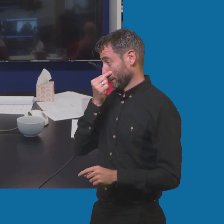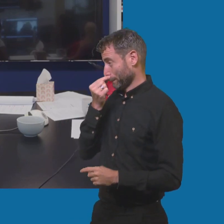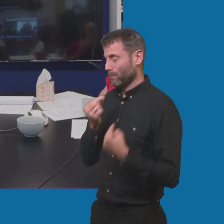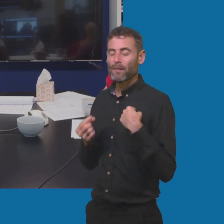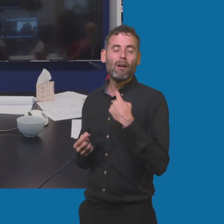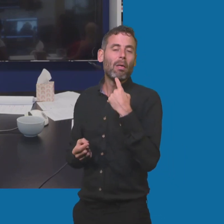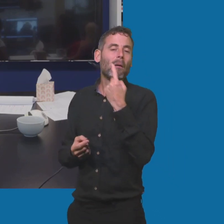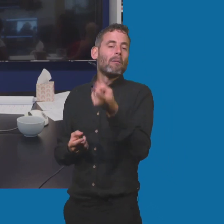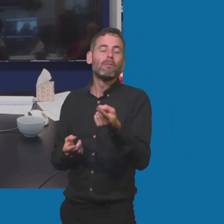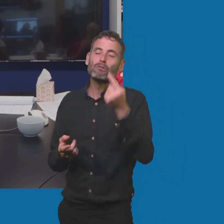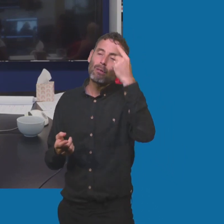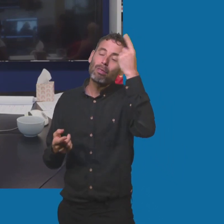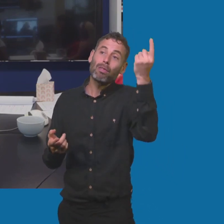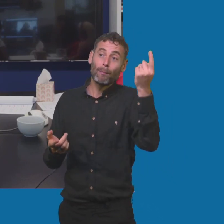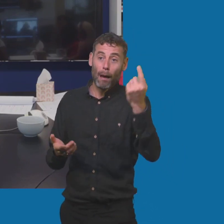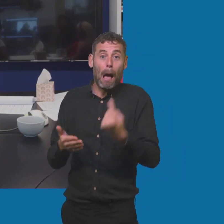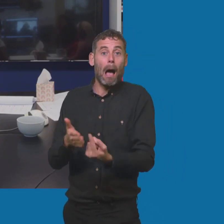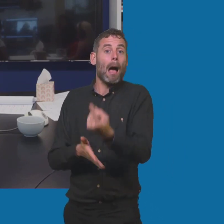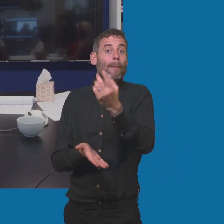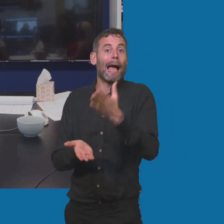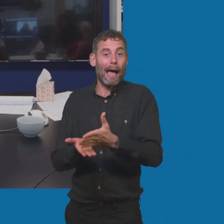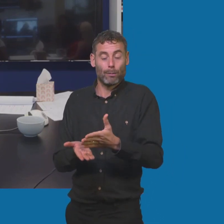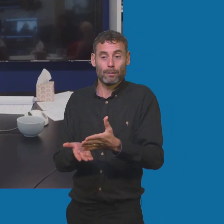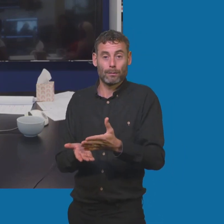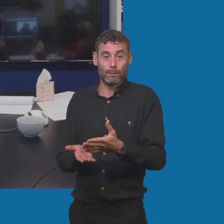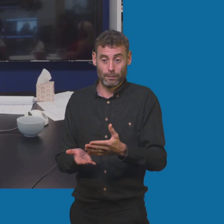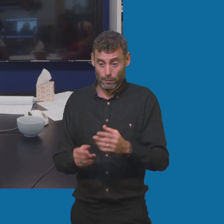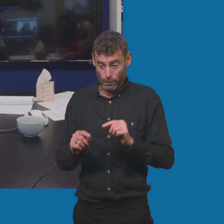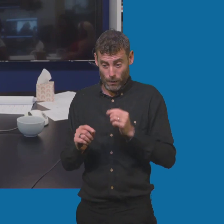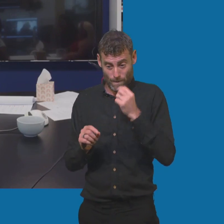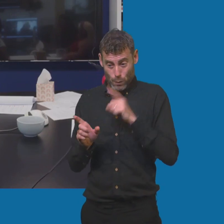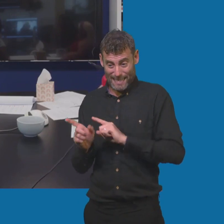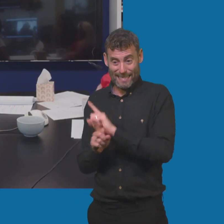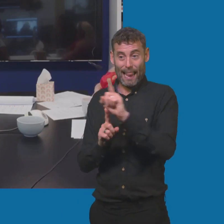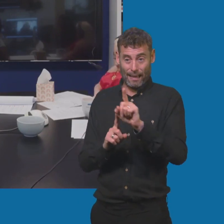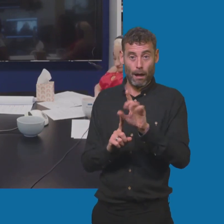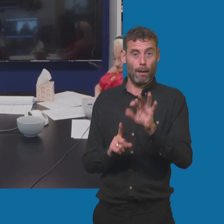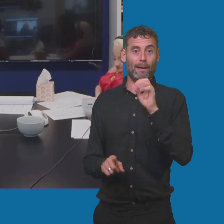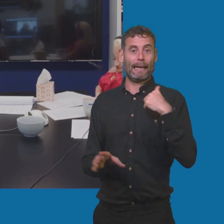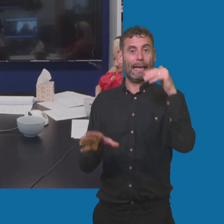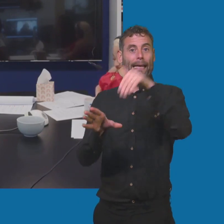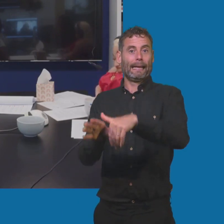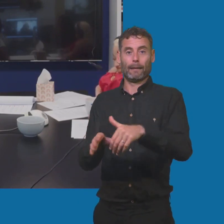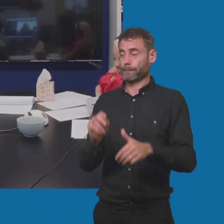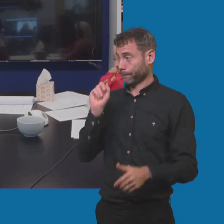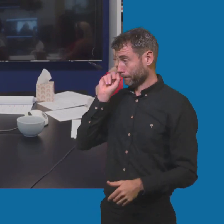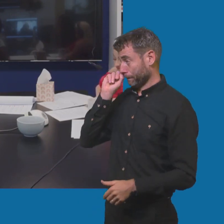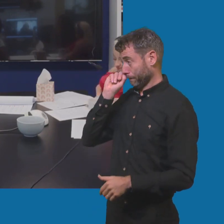it happens and it did happen in just a few years. Like, it was insane. The people that I worked with like